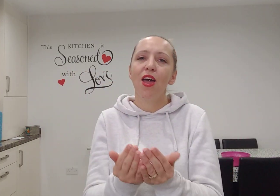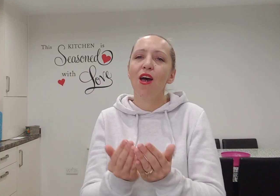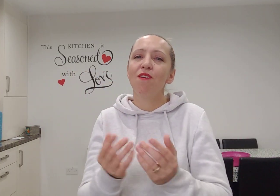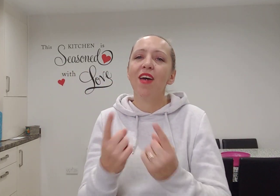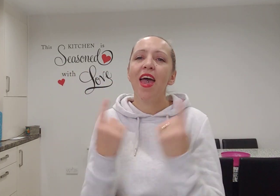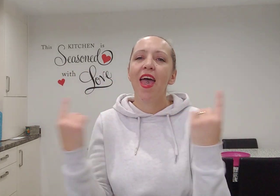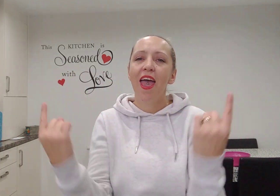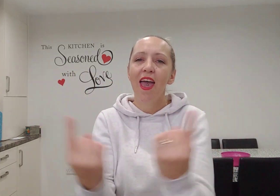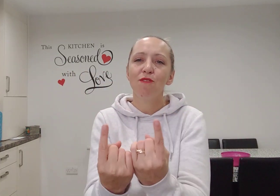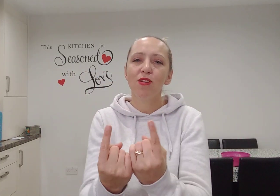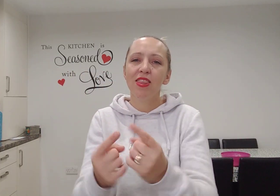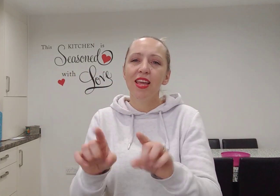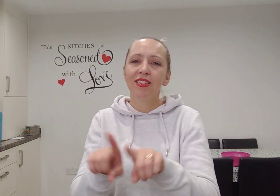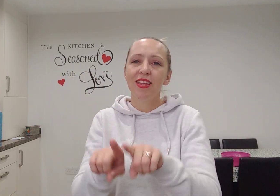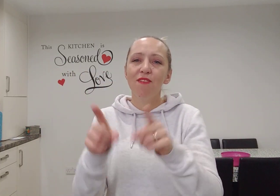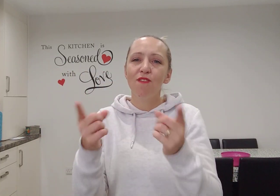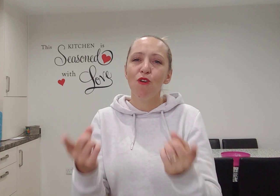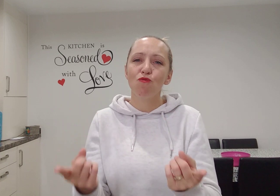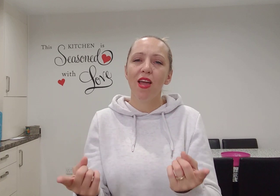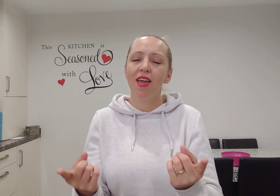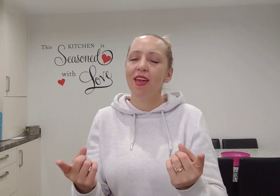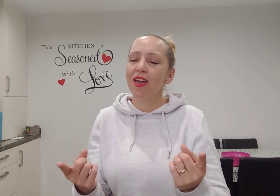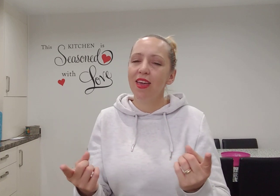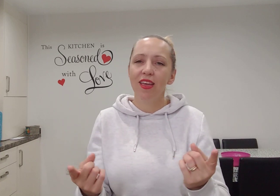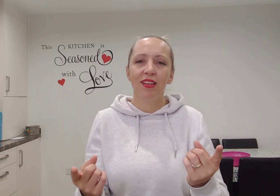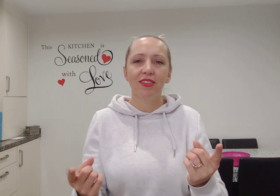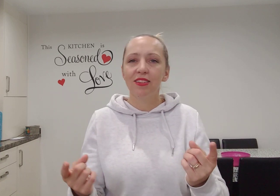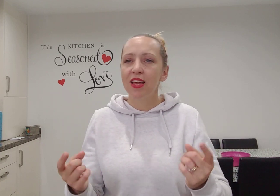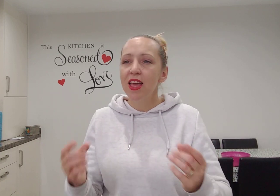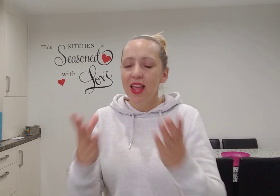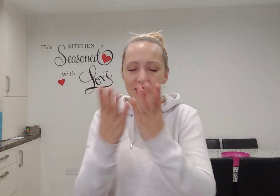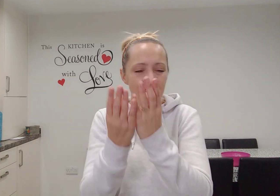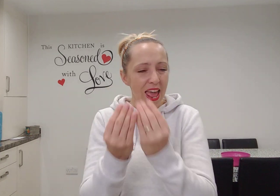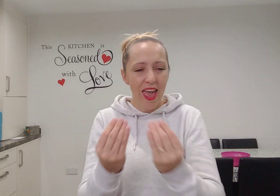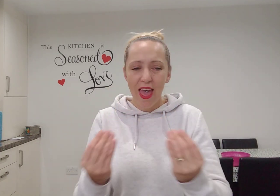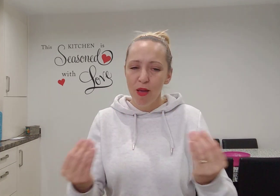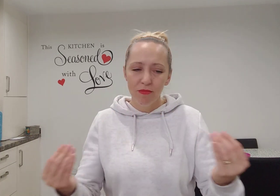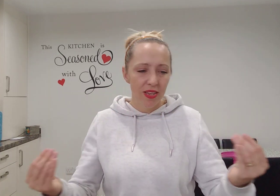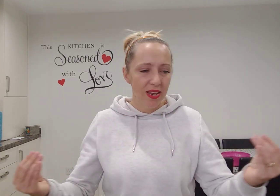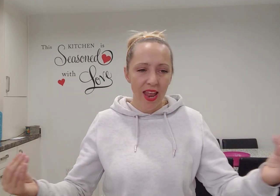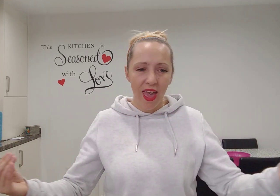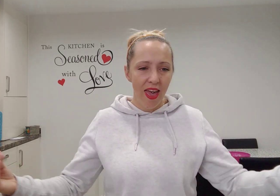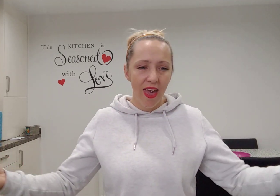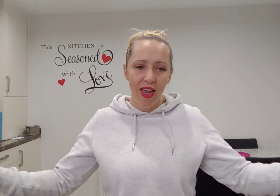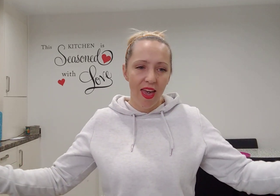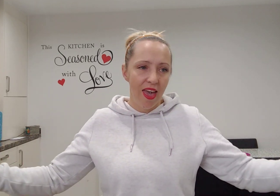earth everything's different There's an empty name